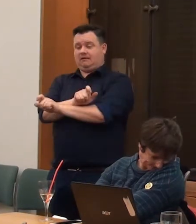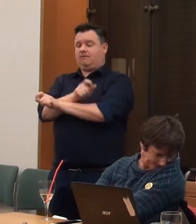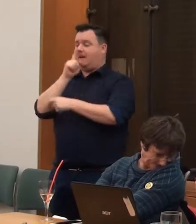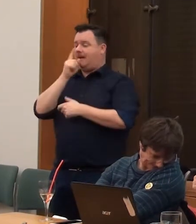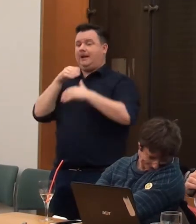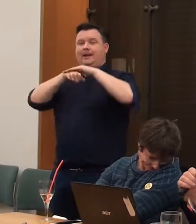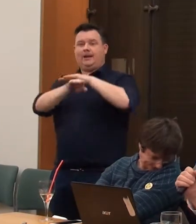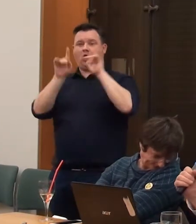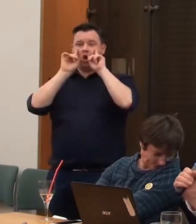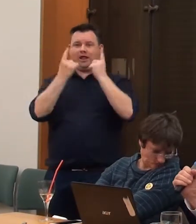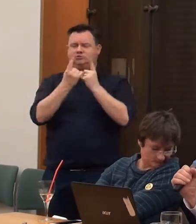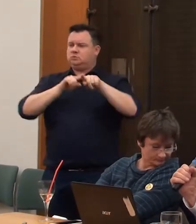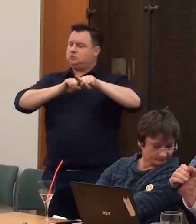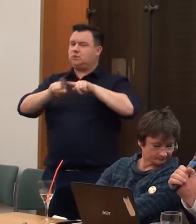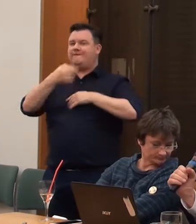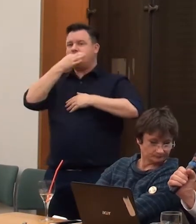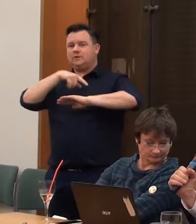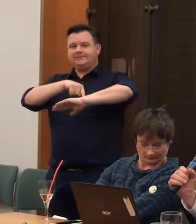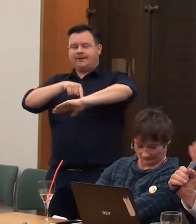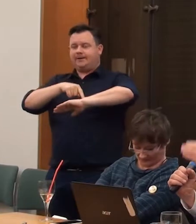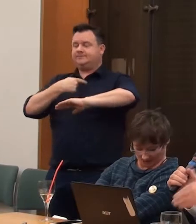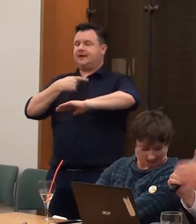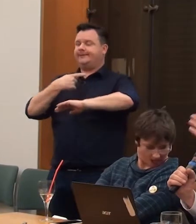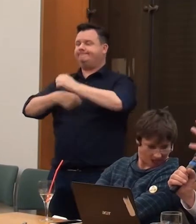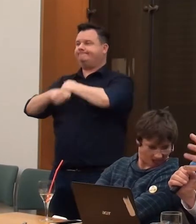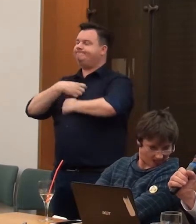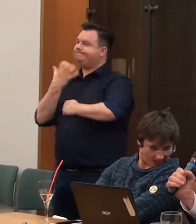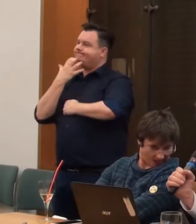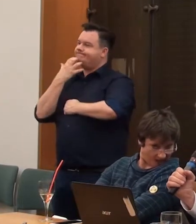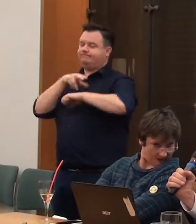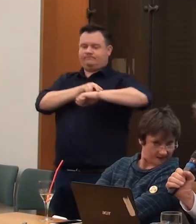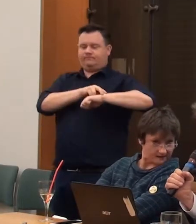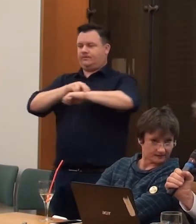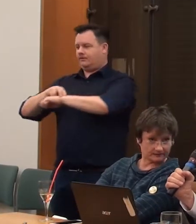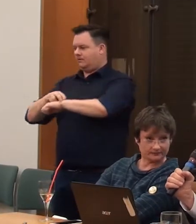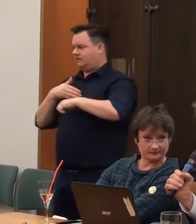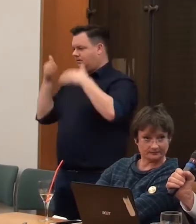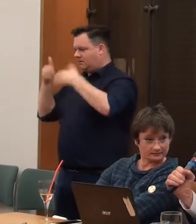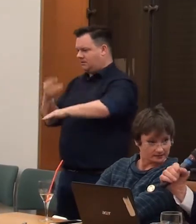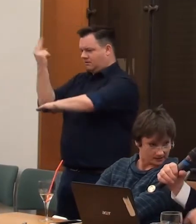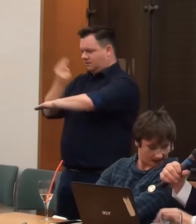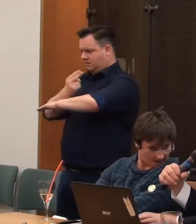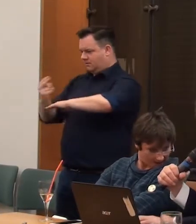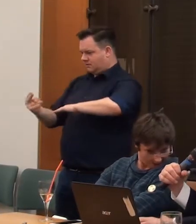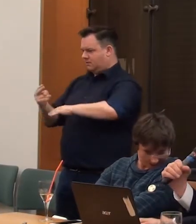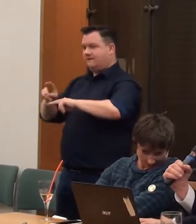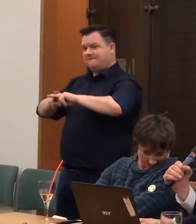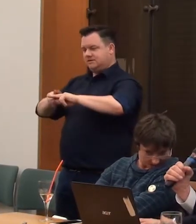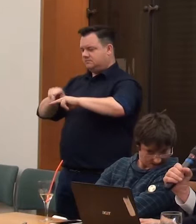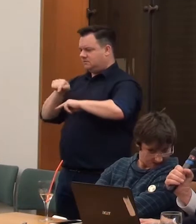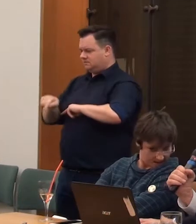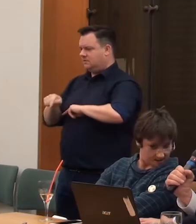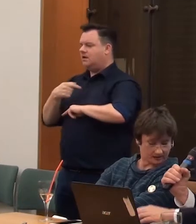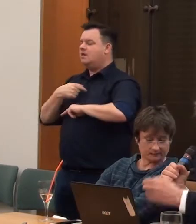any art college. He tried several times. He had to be an apprentice working on architectural features until eventually